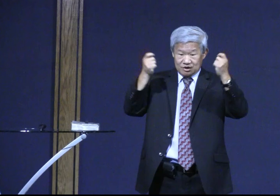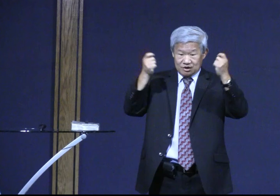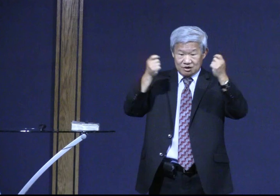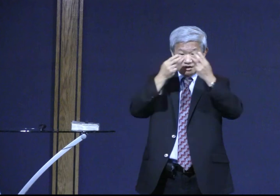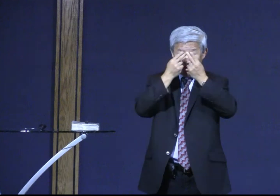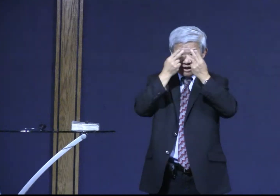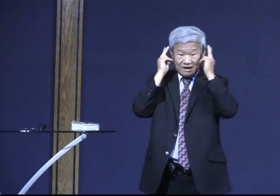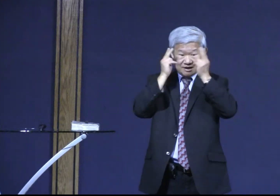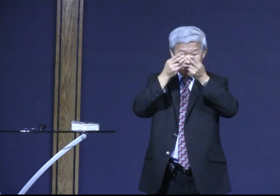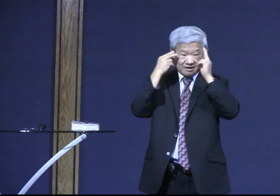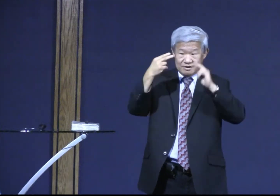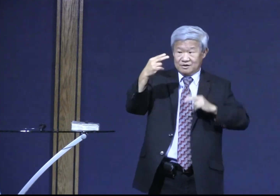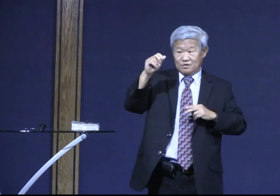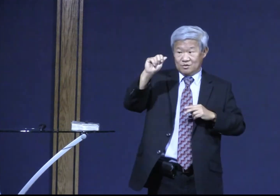How many Christians celebrate Halloween?